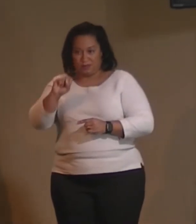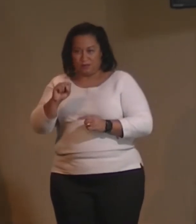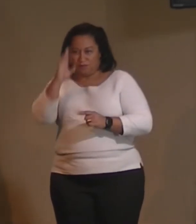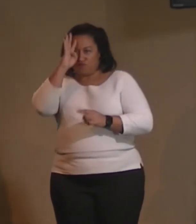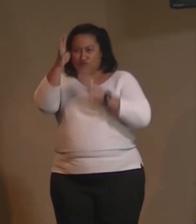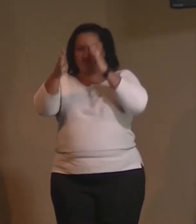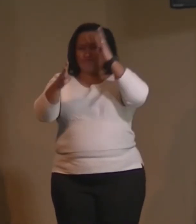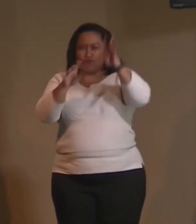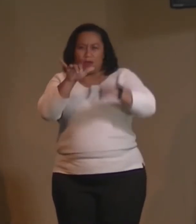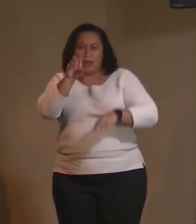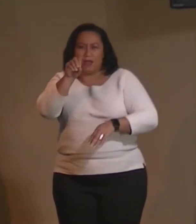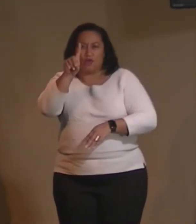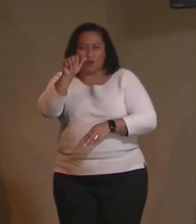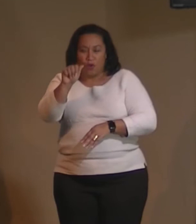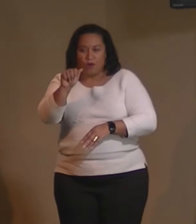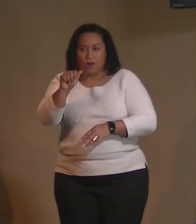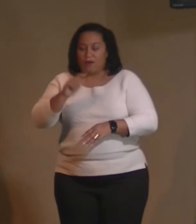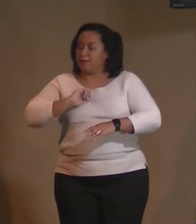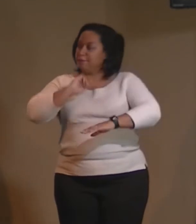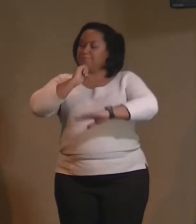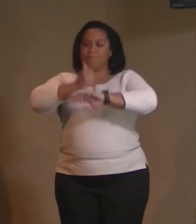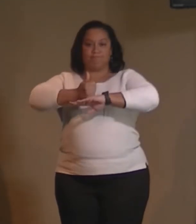being in the consciousness of.